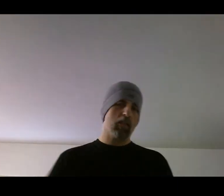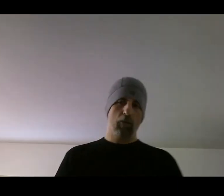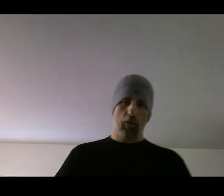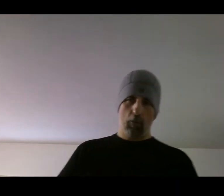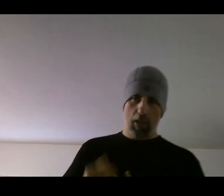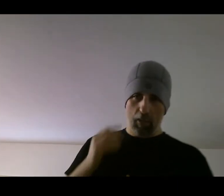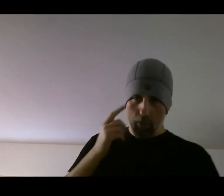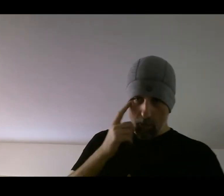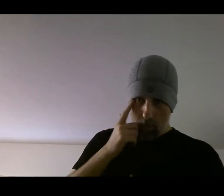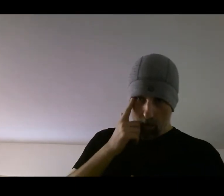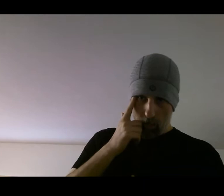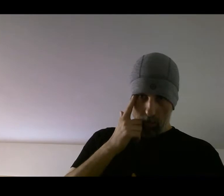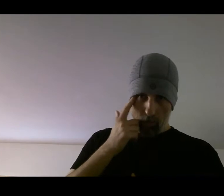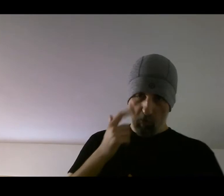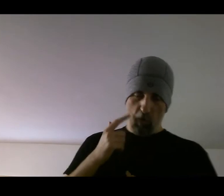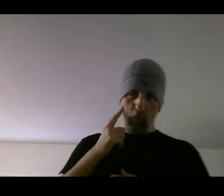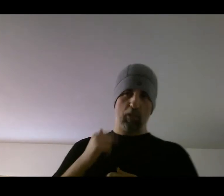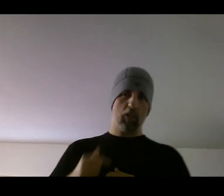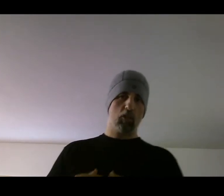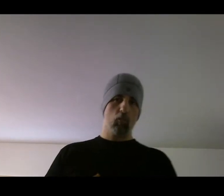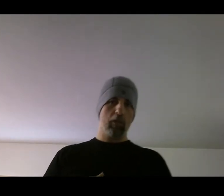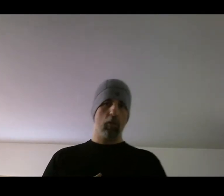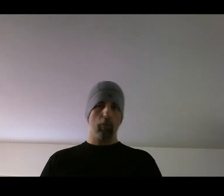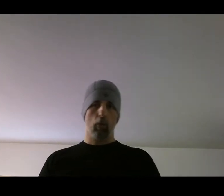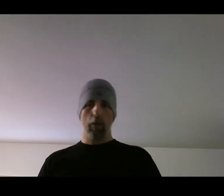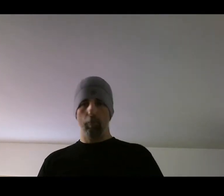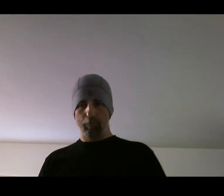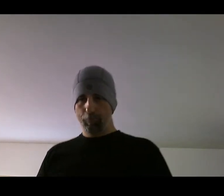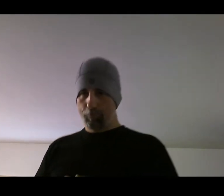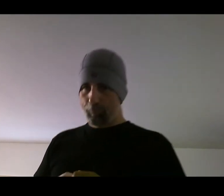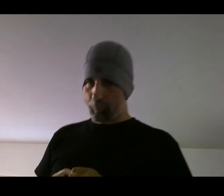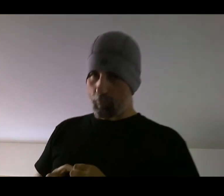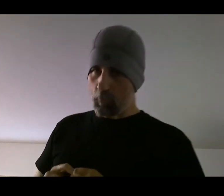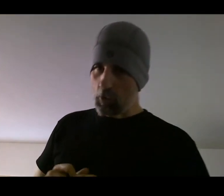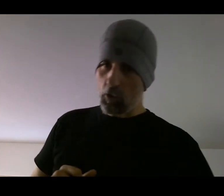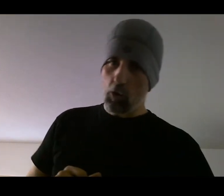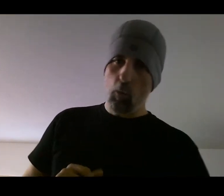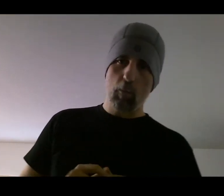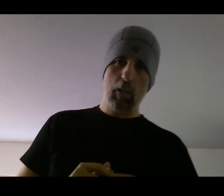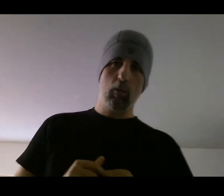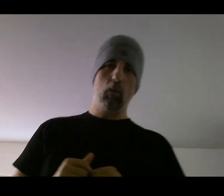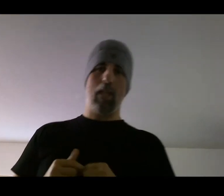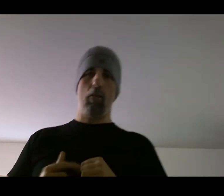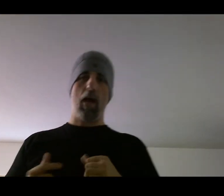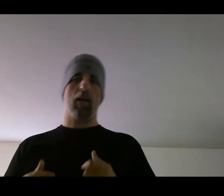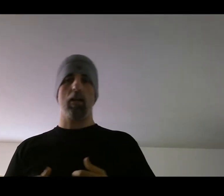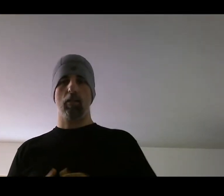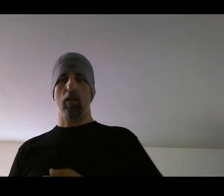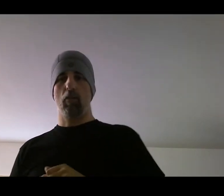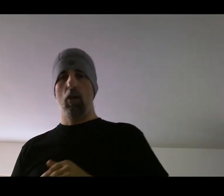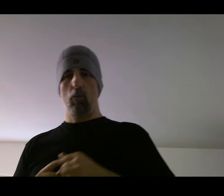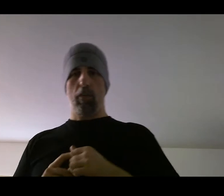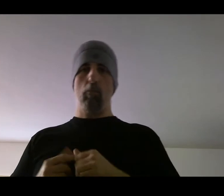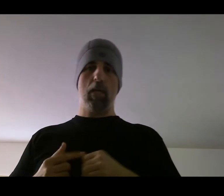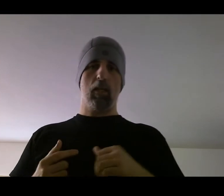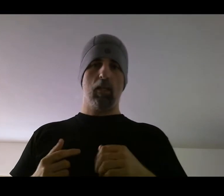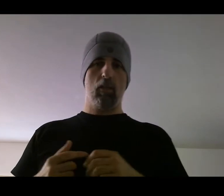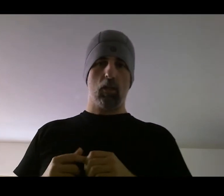center of the ring, reverse position with your opponent. So you want to be able to allow that kind of stuff without making it look